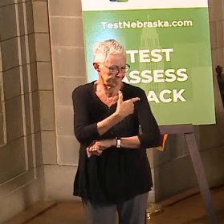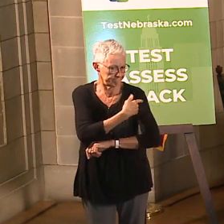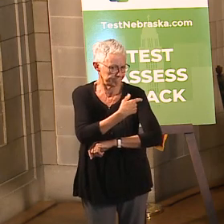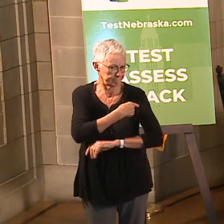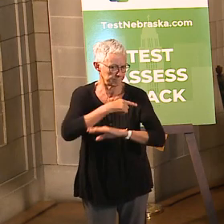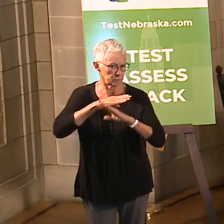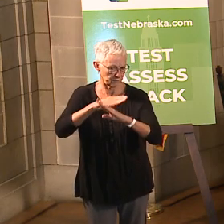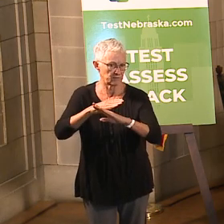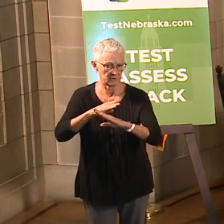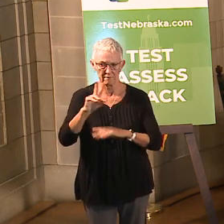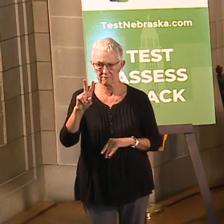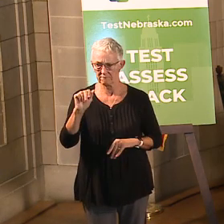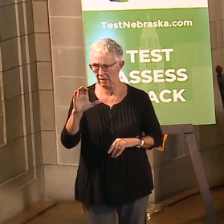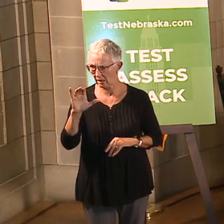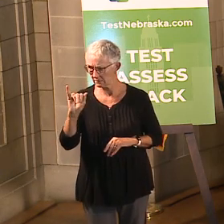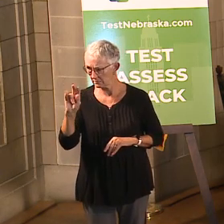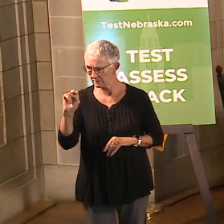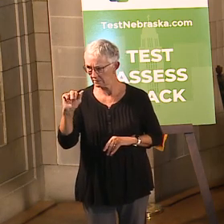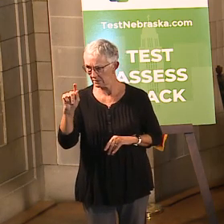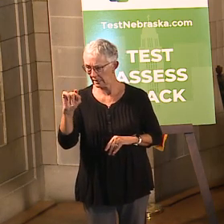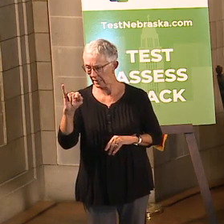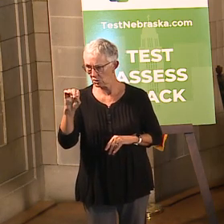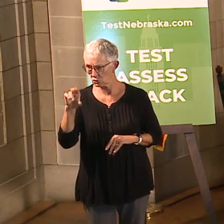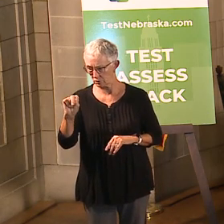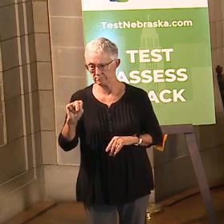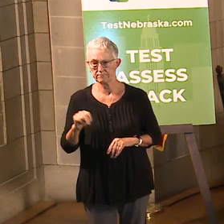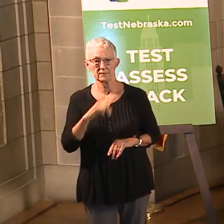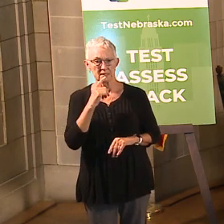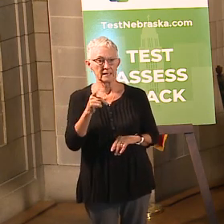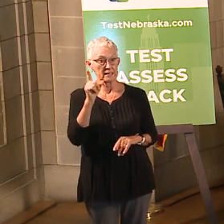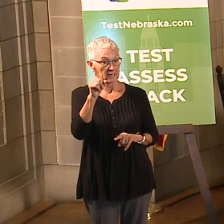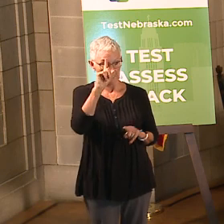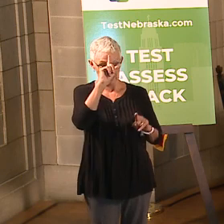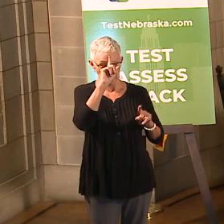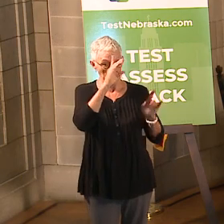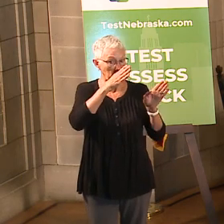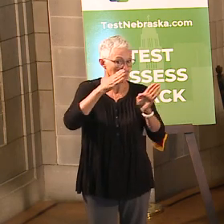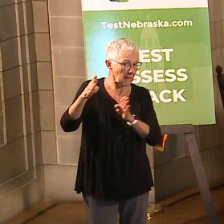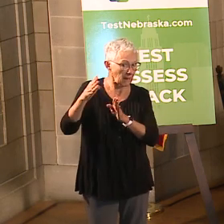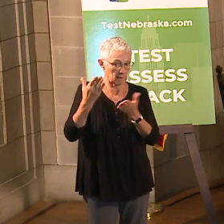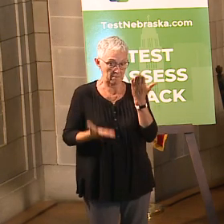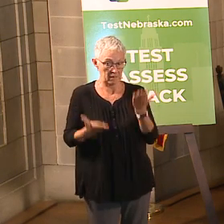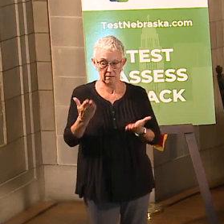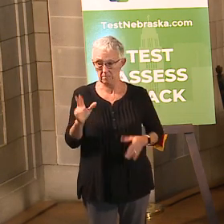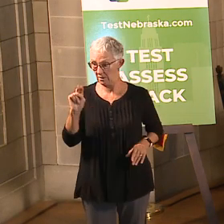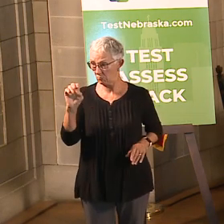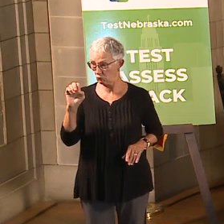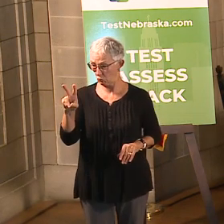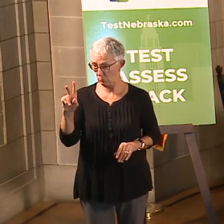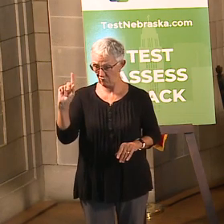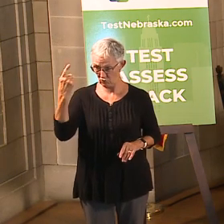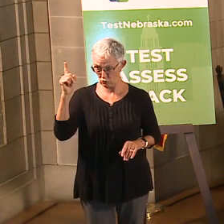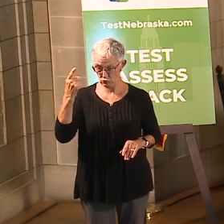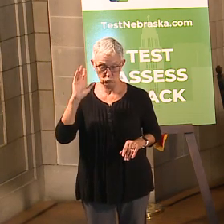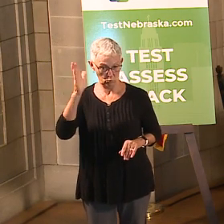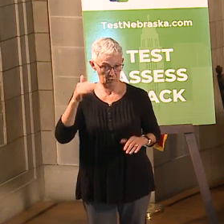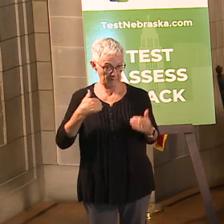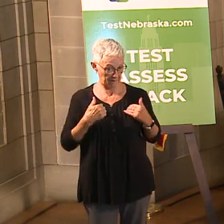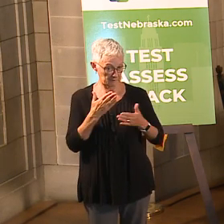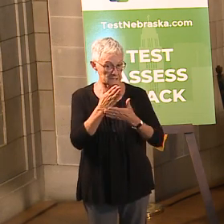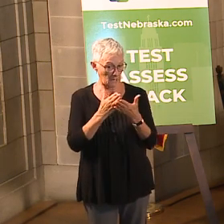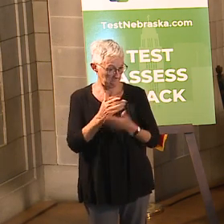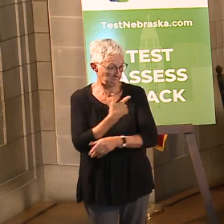have our plan for distribution of vaccinations by November 1st, and so we are working on our plans for distributing vaccinations,